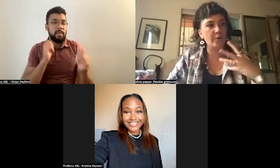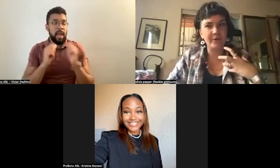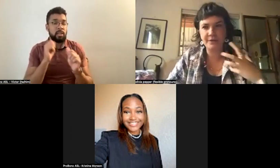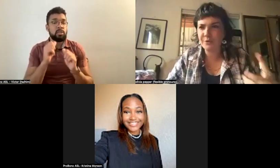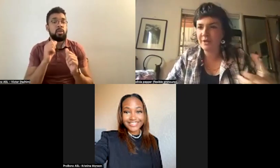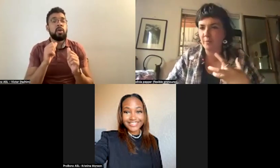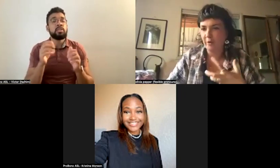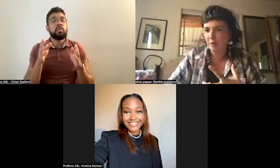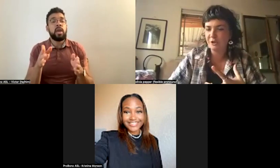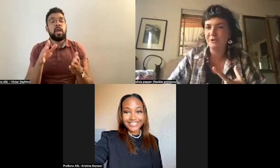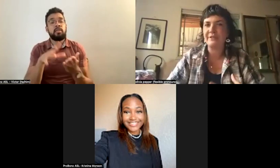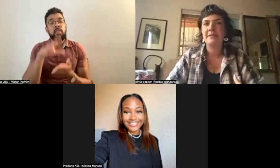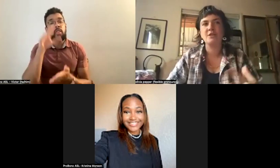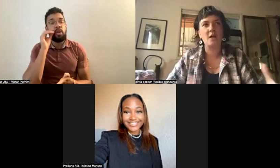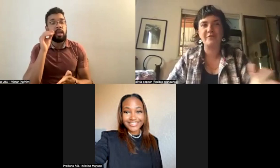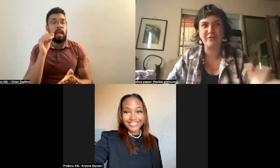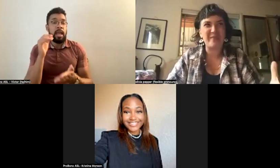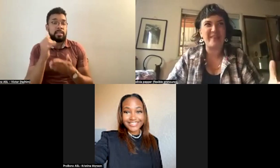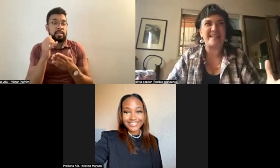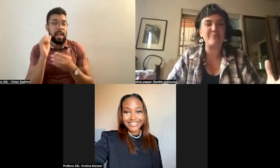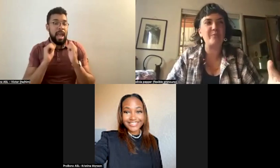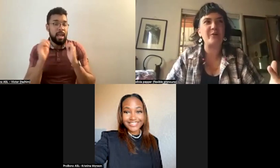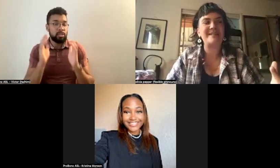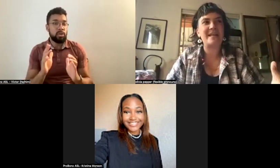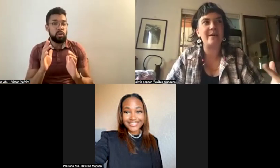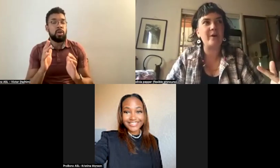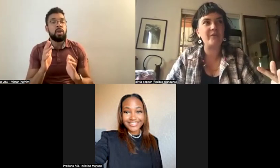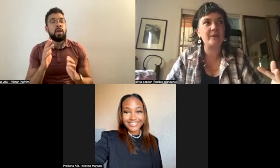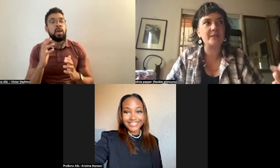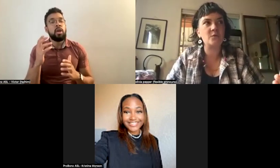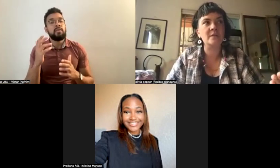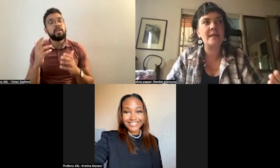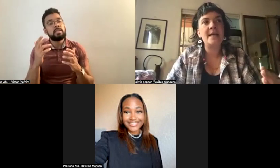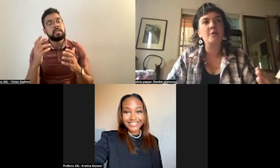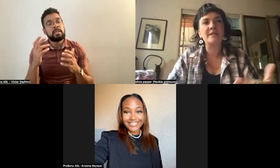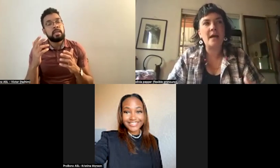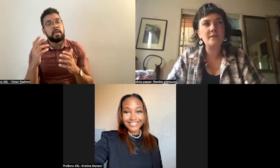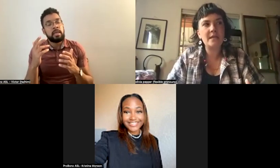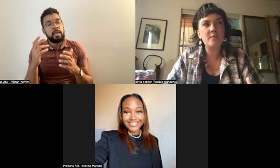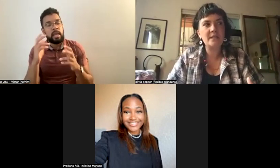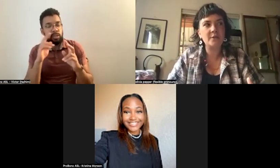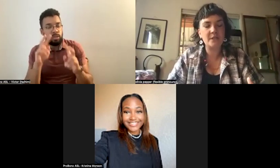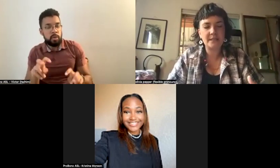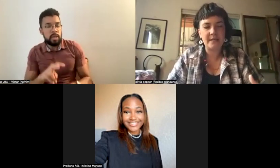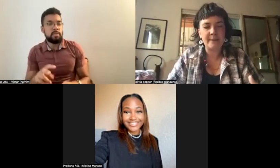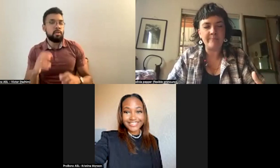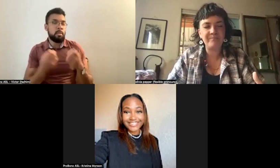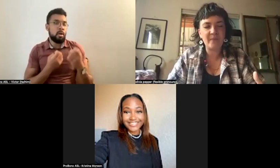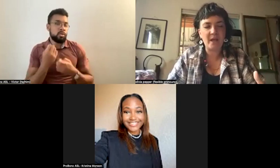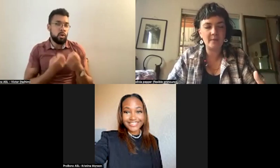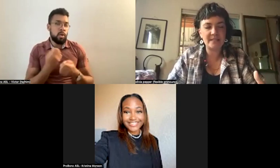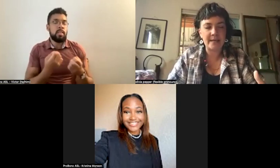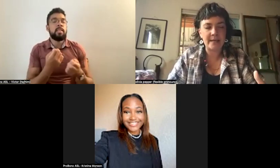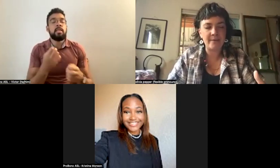more intuitive or more emotional. It's a lot of different things that people can say about the various schools. Grotowski was interested in,